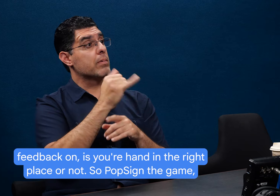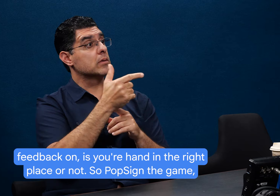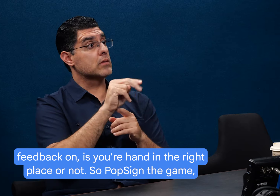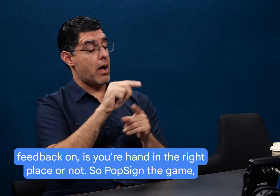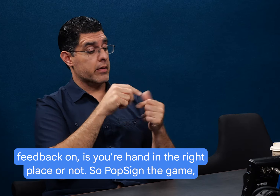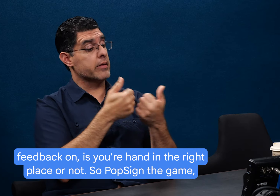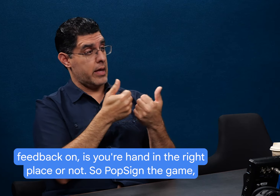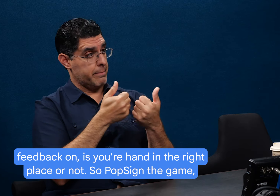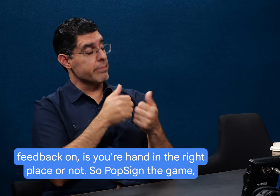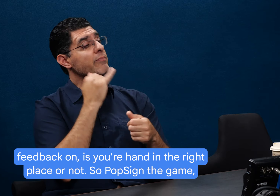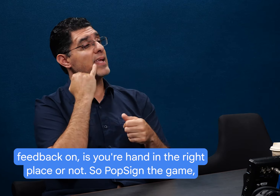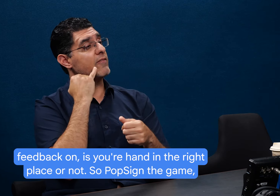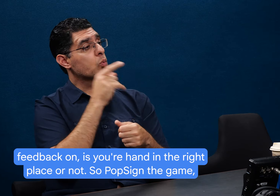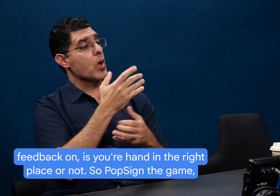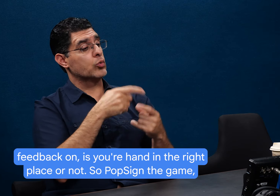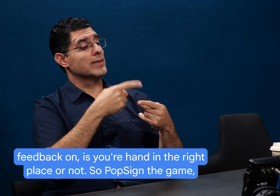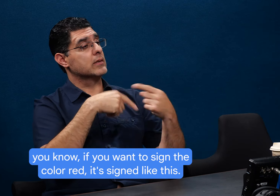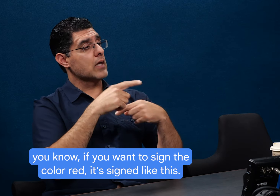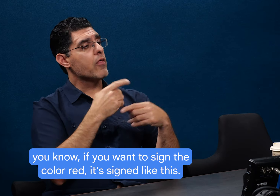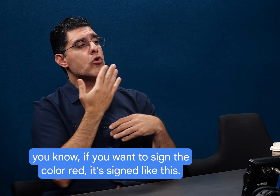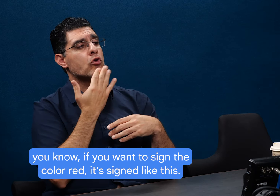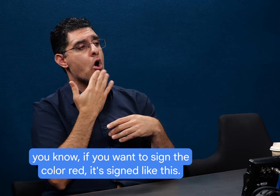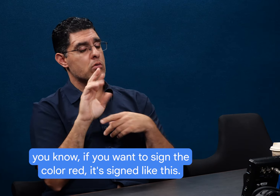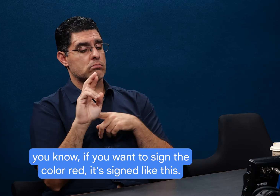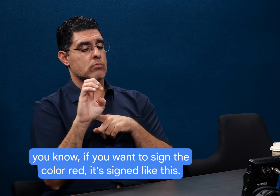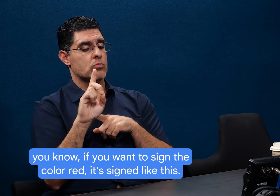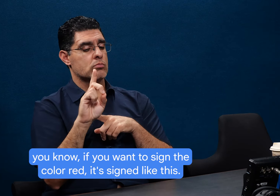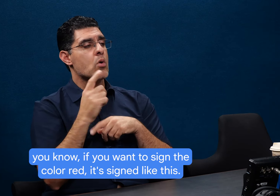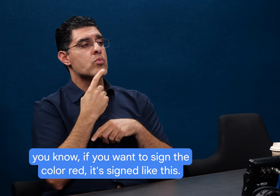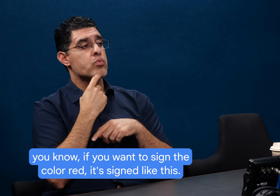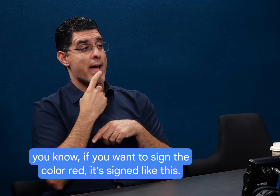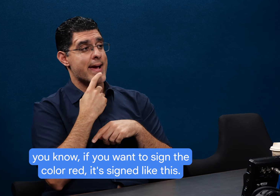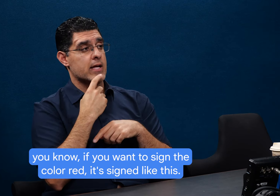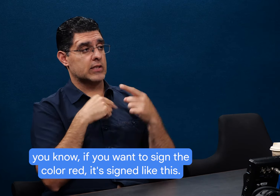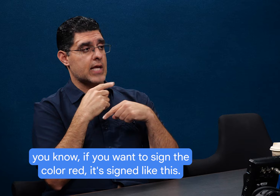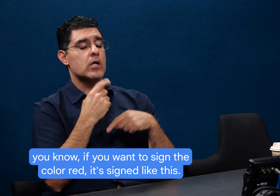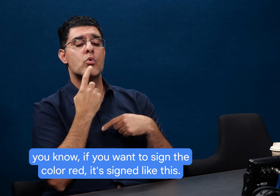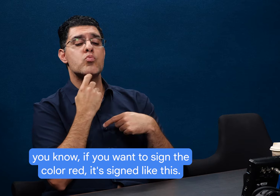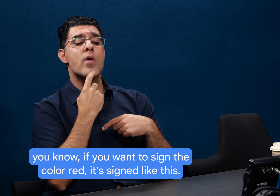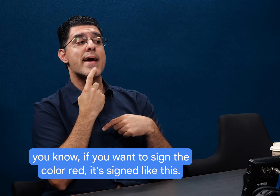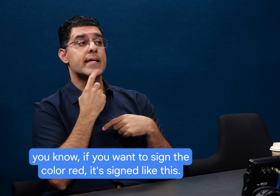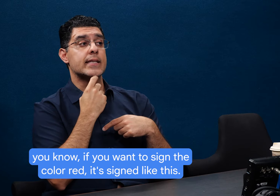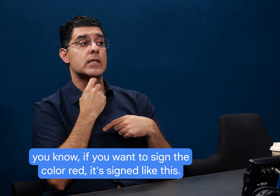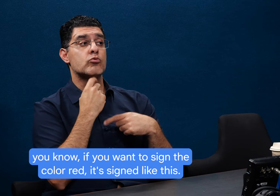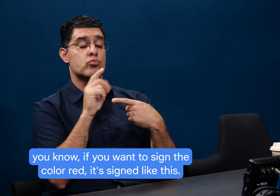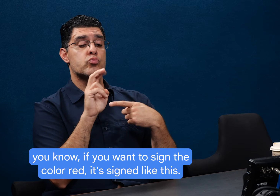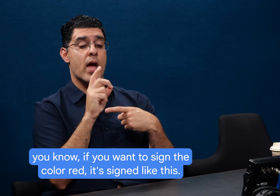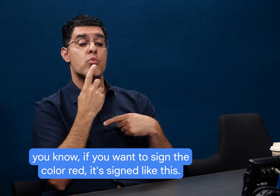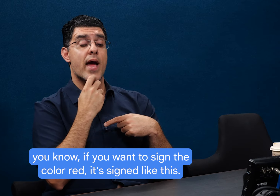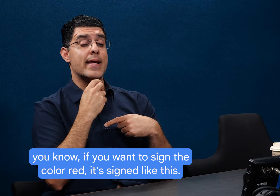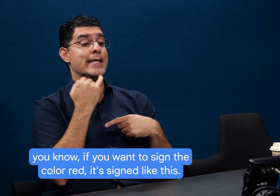hand in the right place or not? So pop sign the game, you know, if you want to sign the color red, it's signed like this.